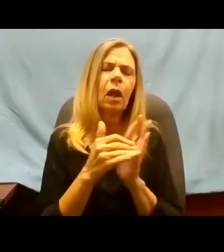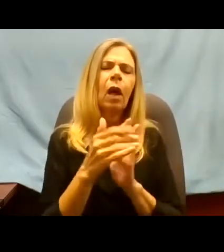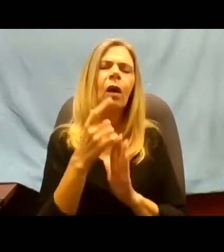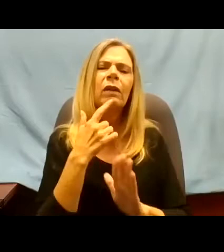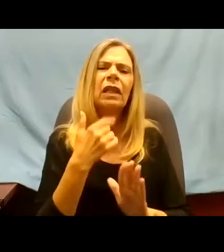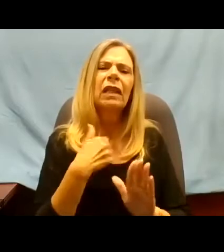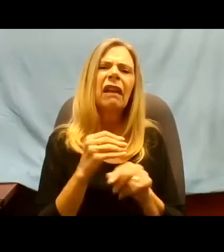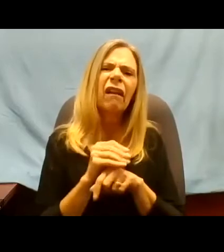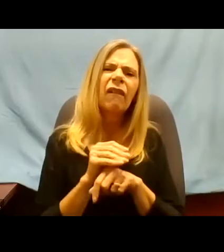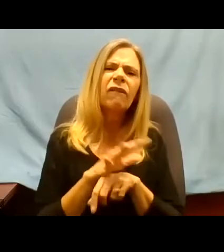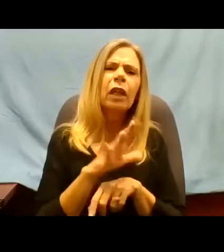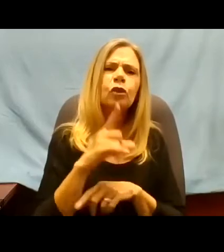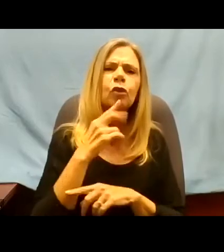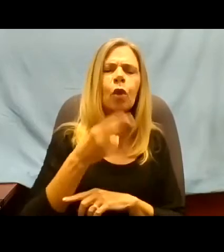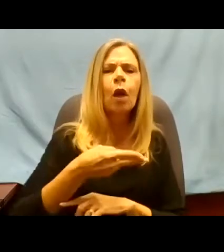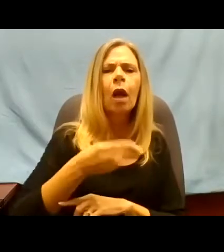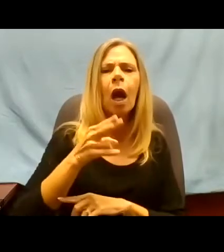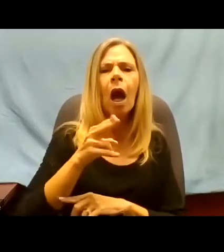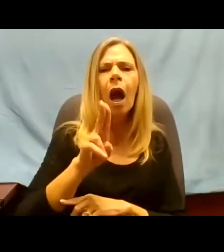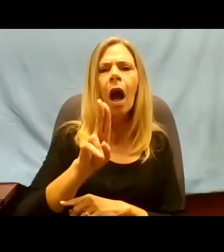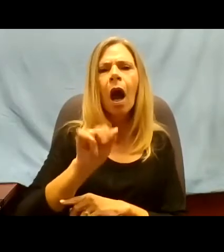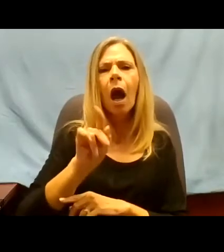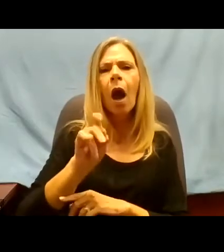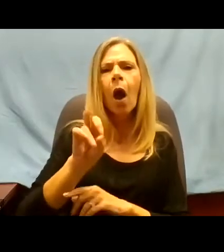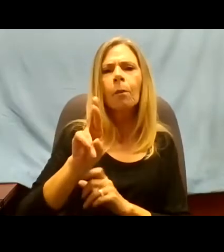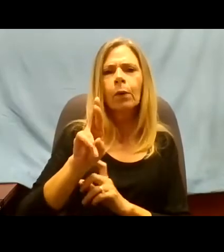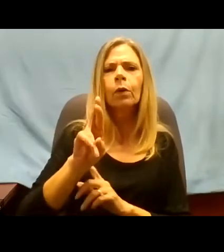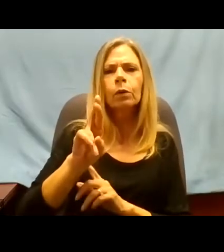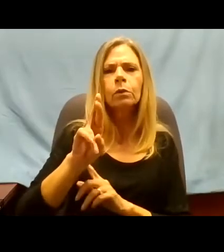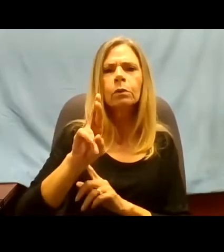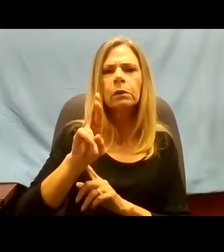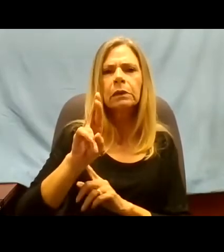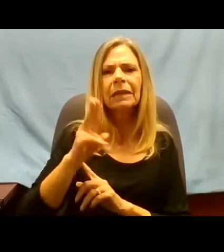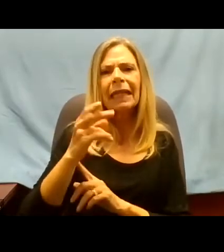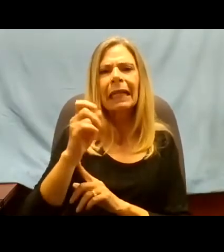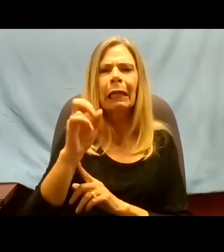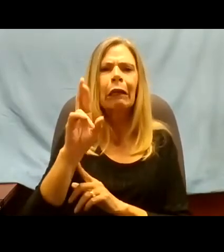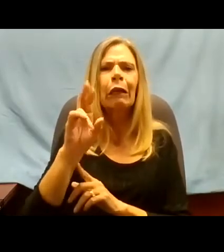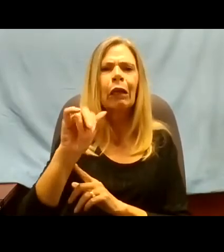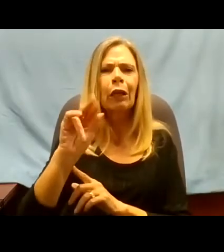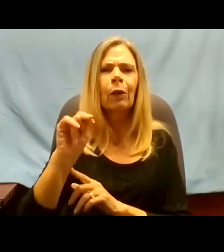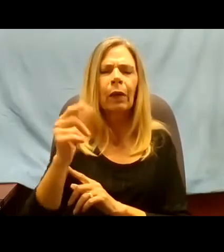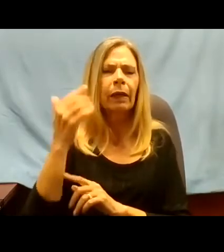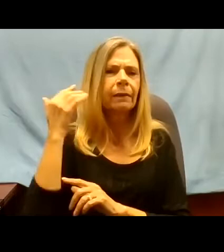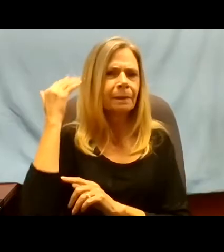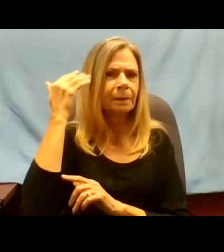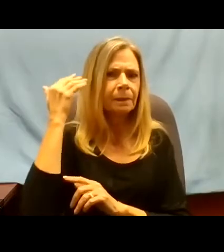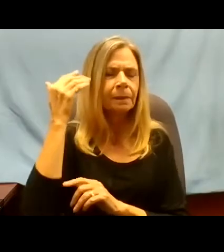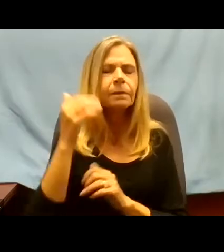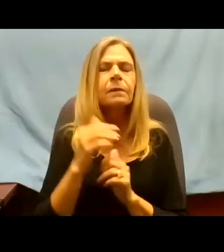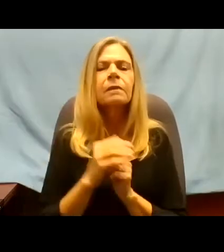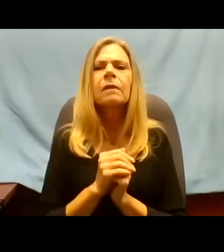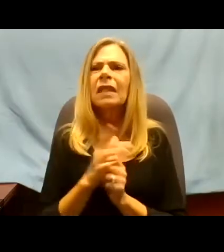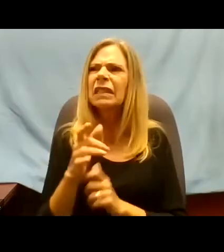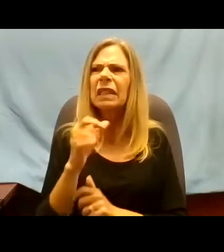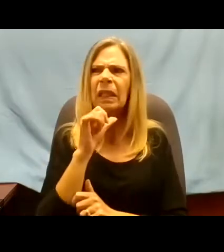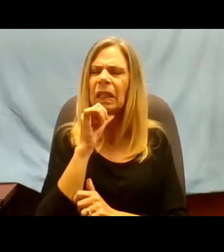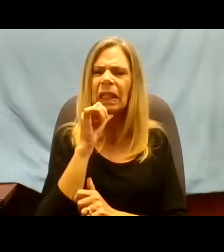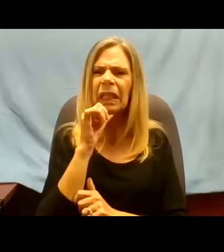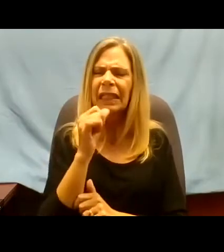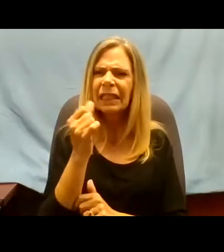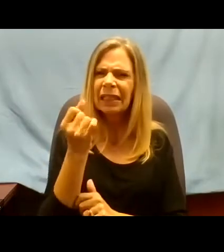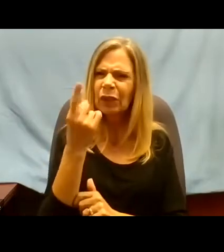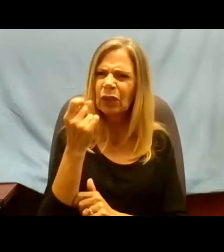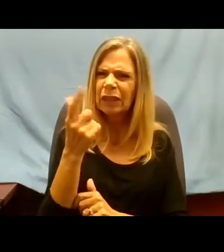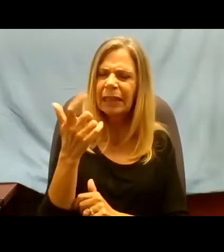the nature of explosions. I couldn't hear all the distractive sounds that he made. All I could hear